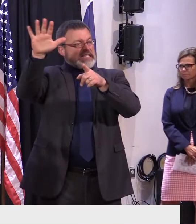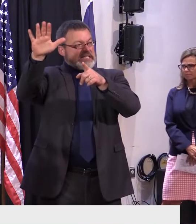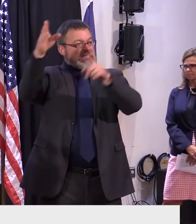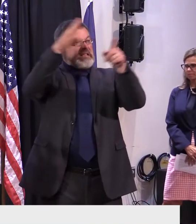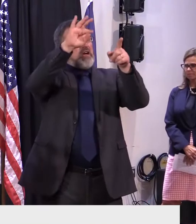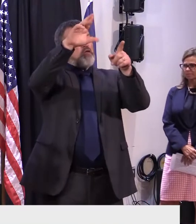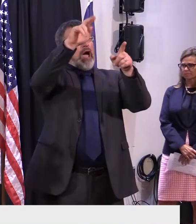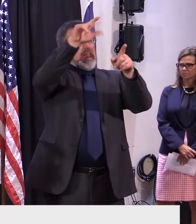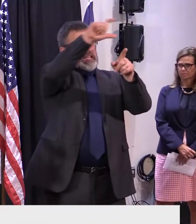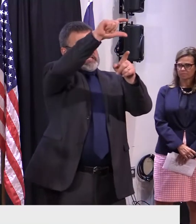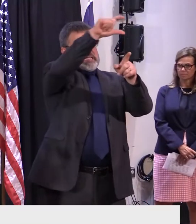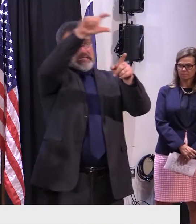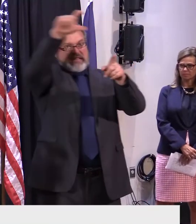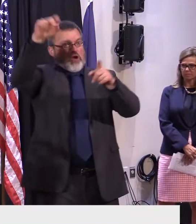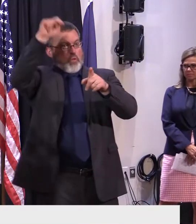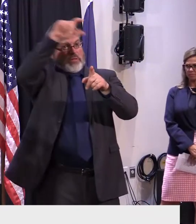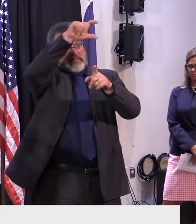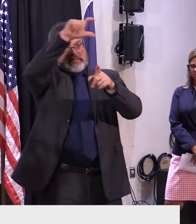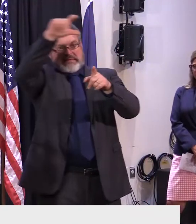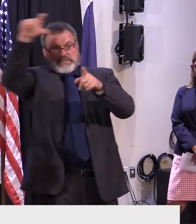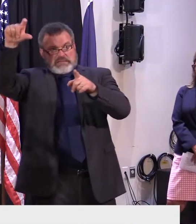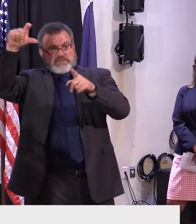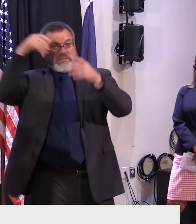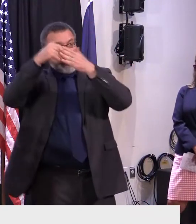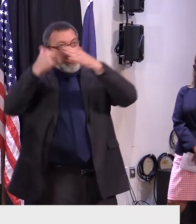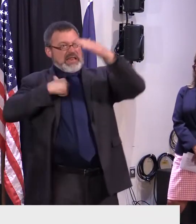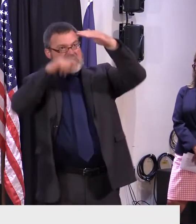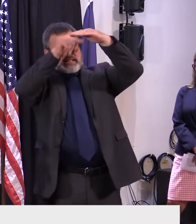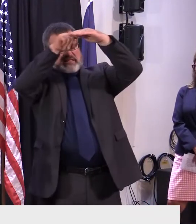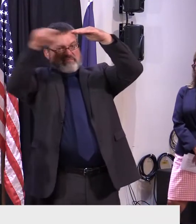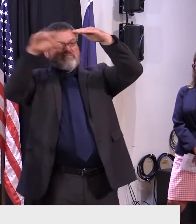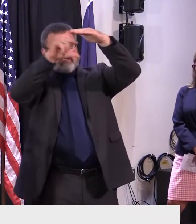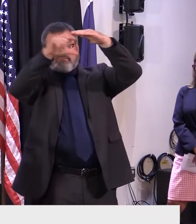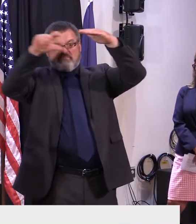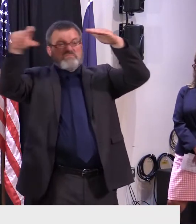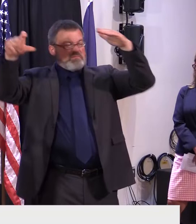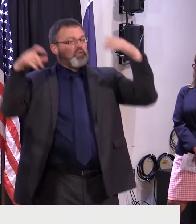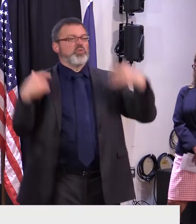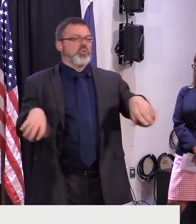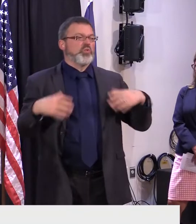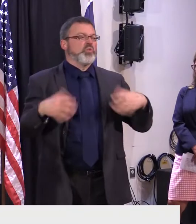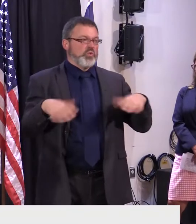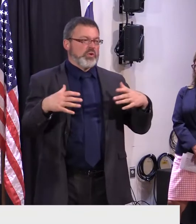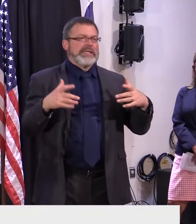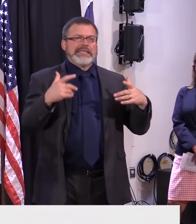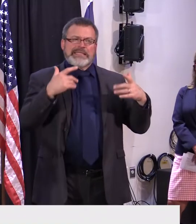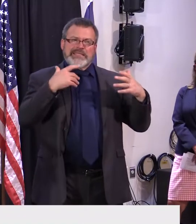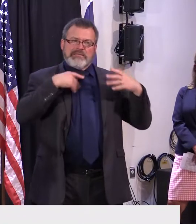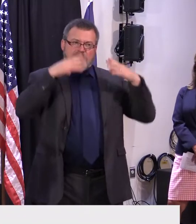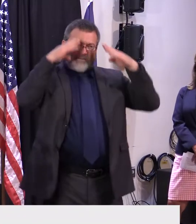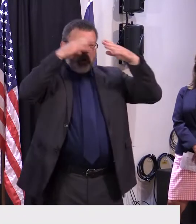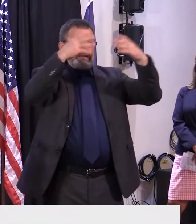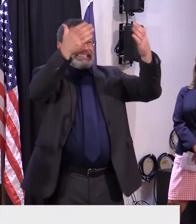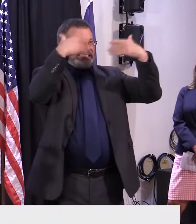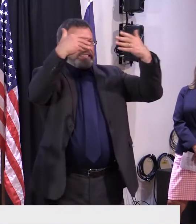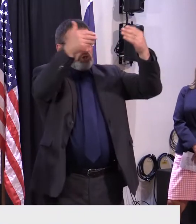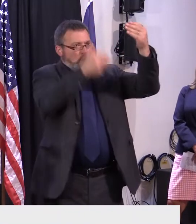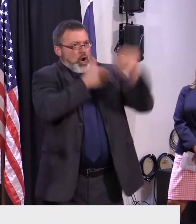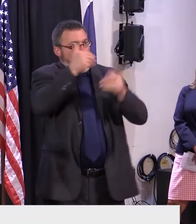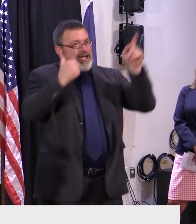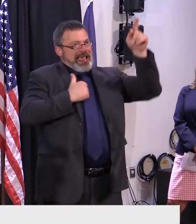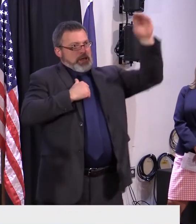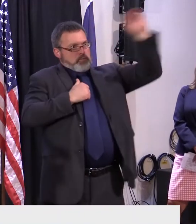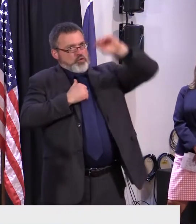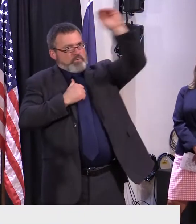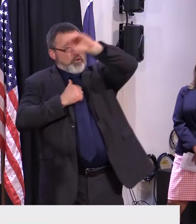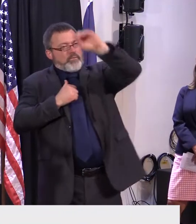there are some opportunities there for more workers. Speaking of housing,